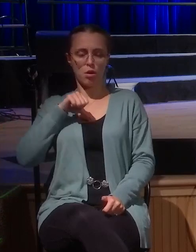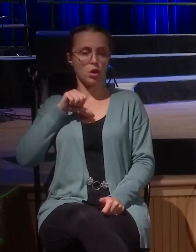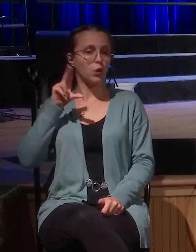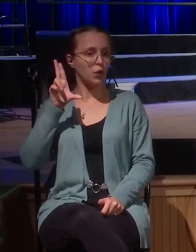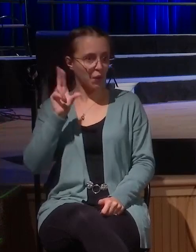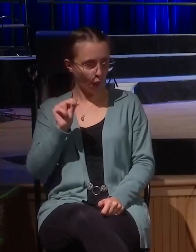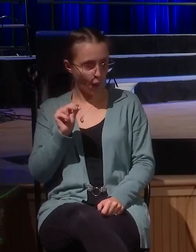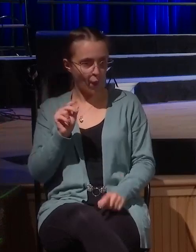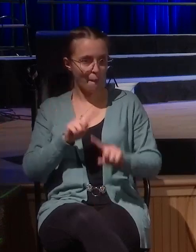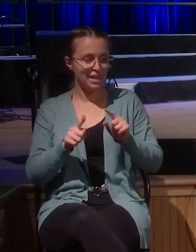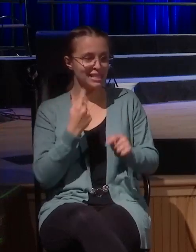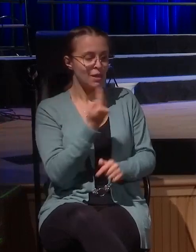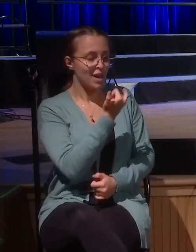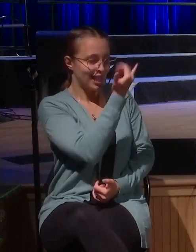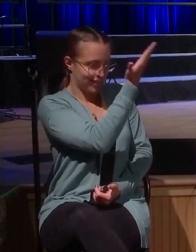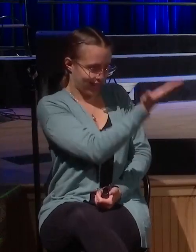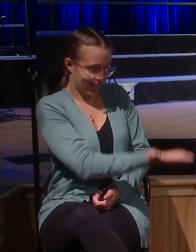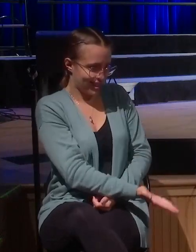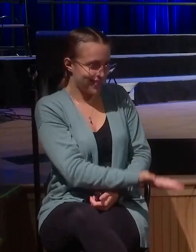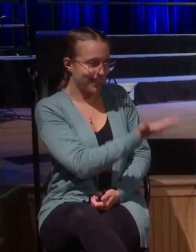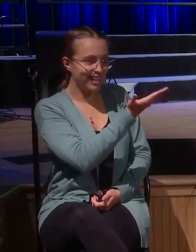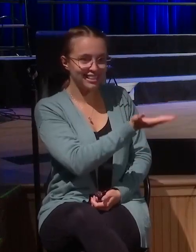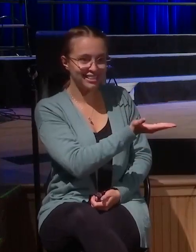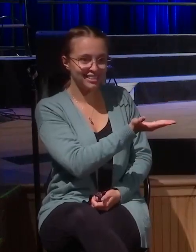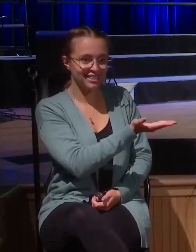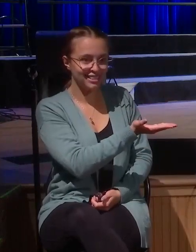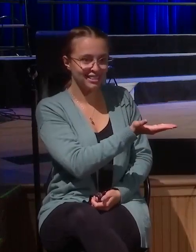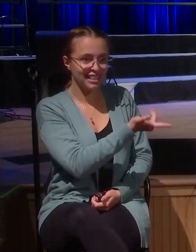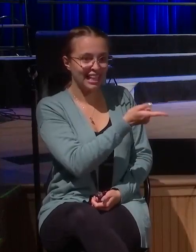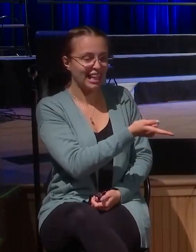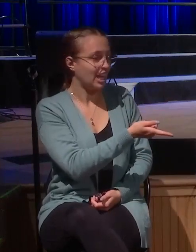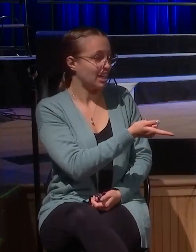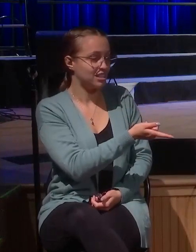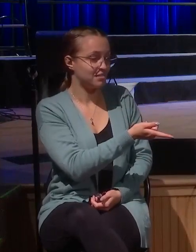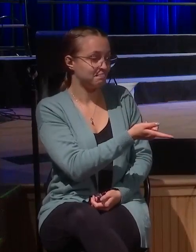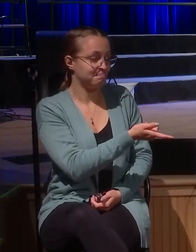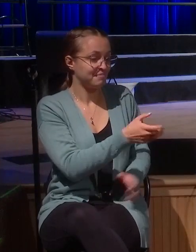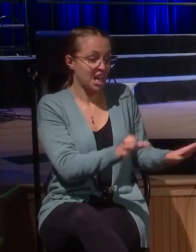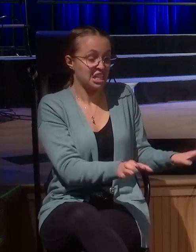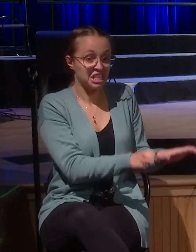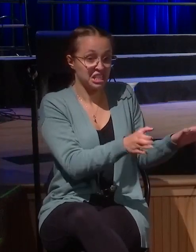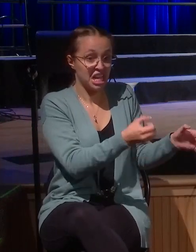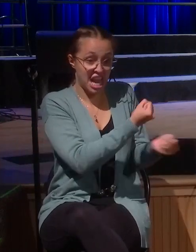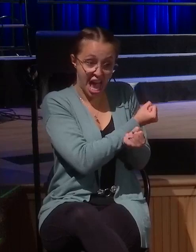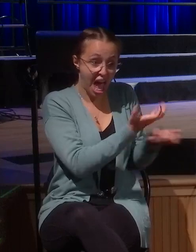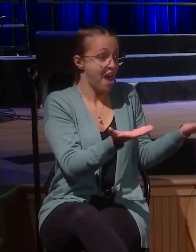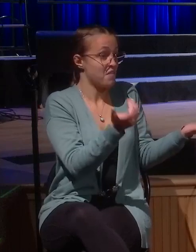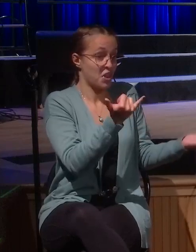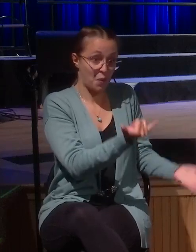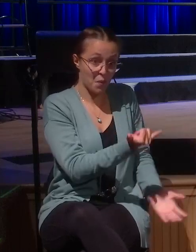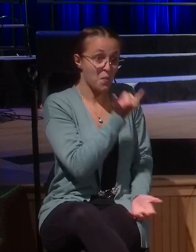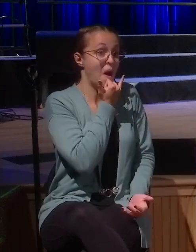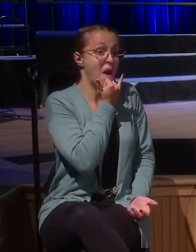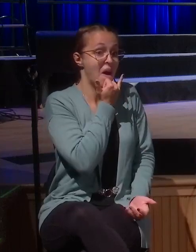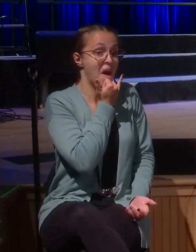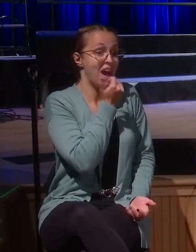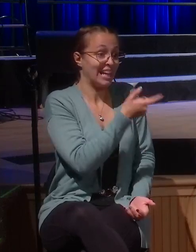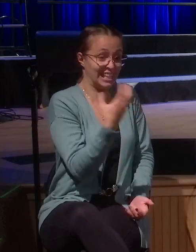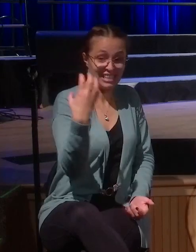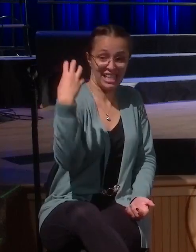someone that has no standing before you has done everything wrong. He's the chief of everything that you hate but when he